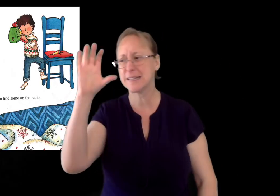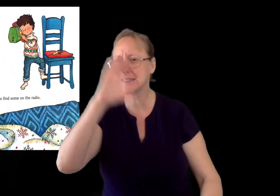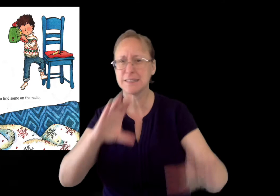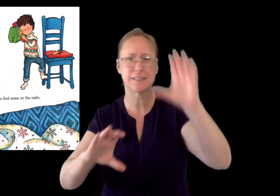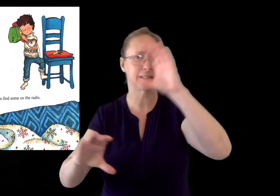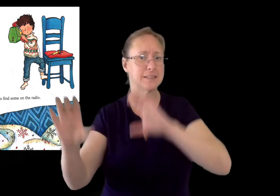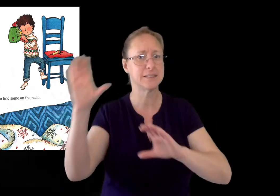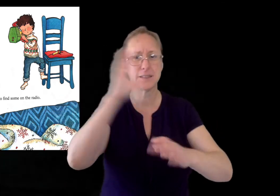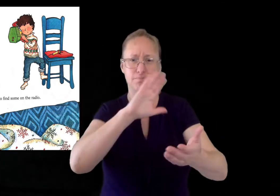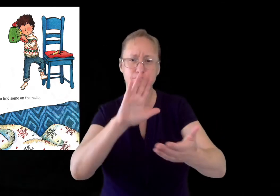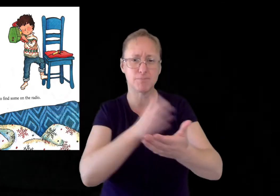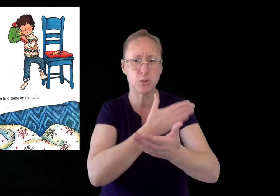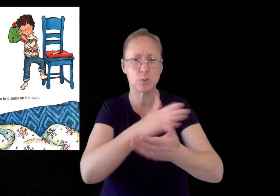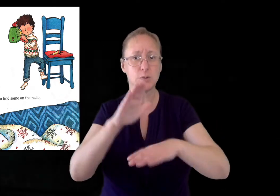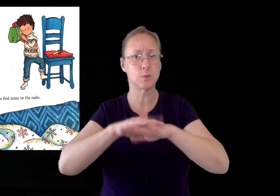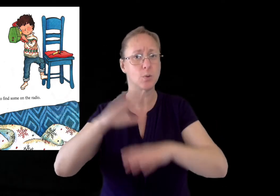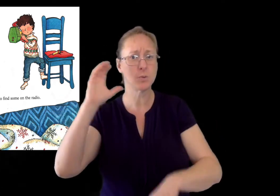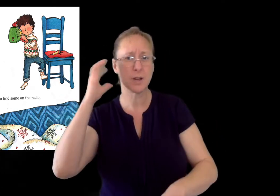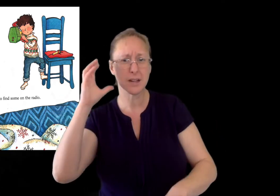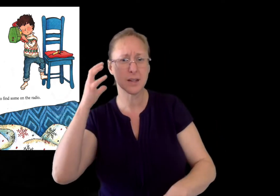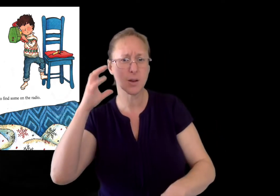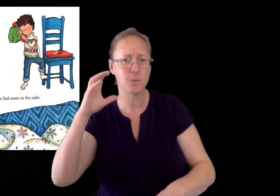You'll have to find some on the radio.